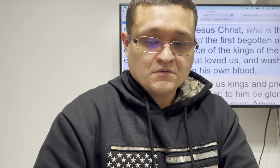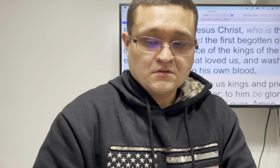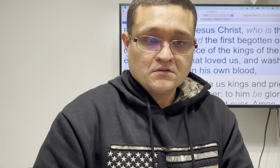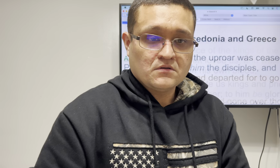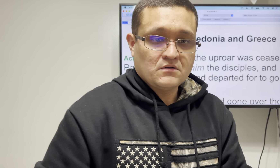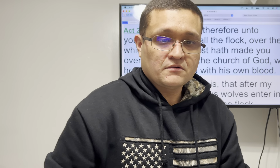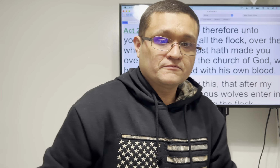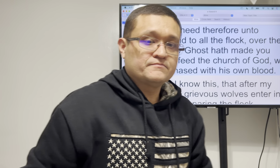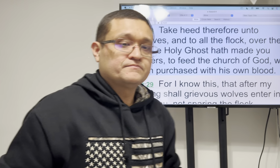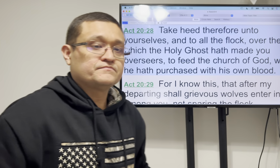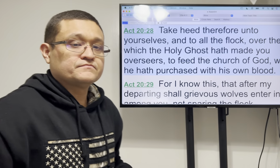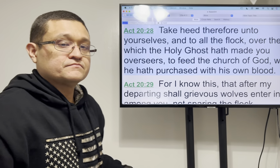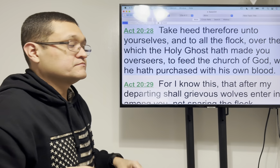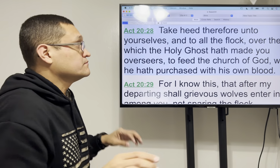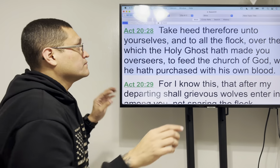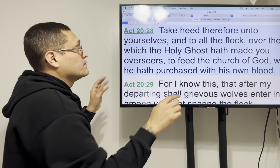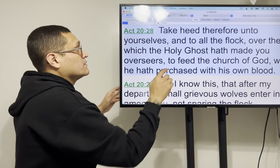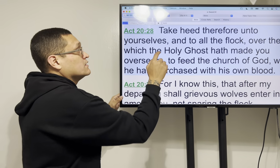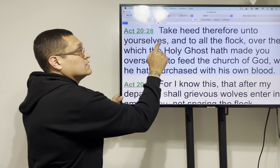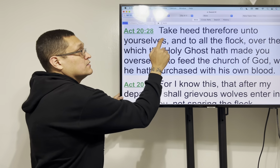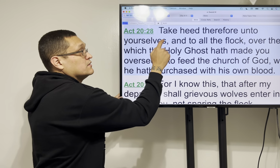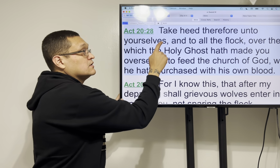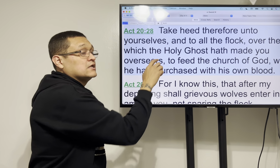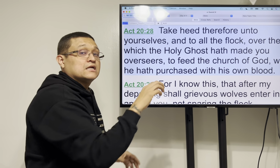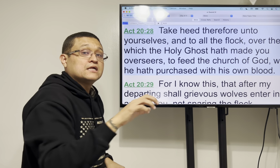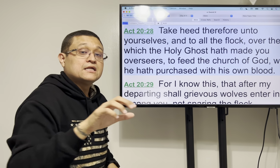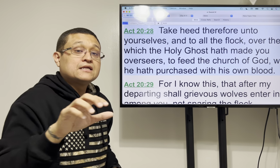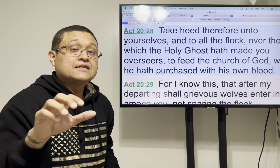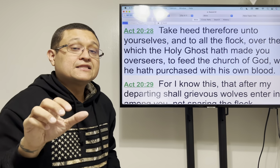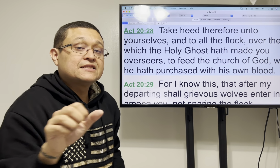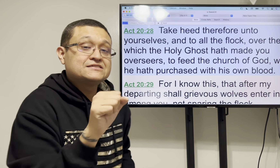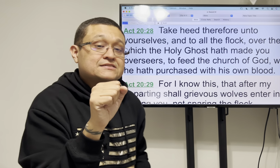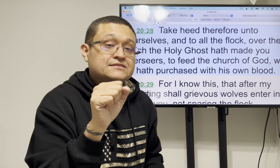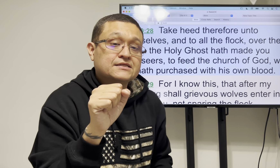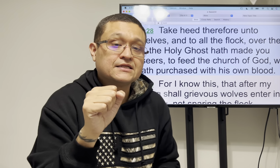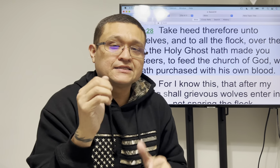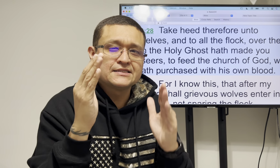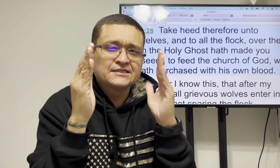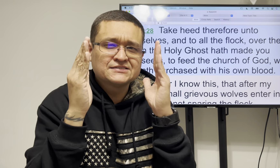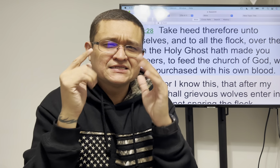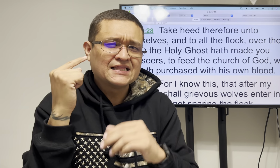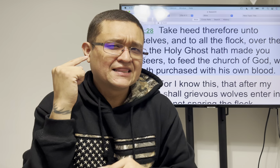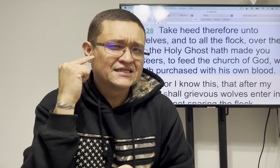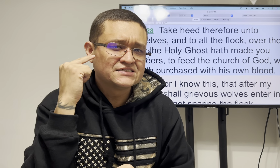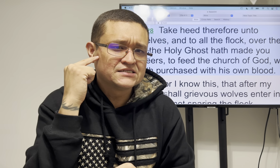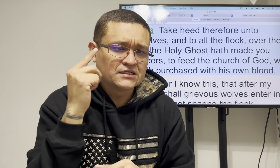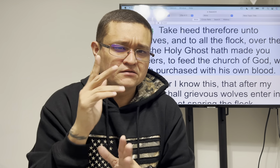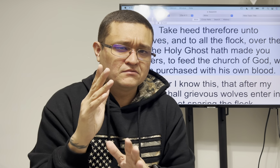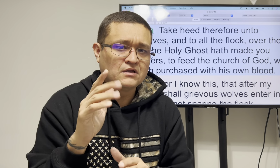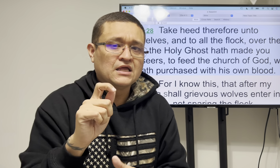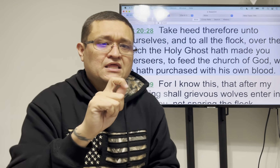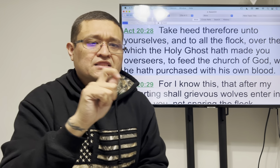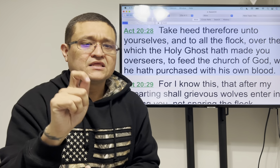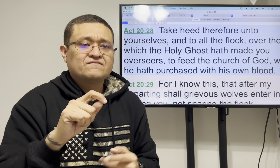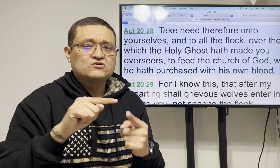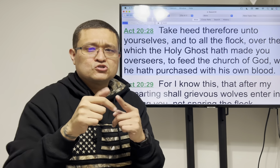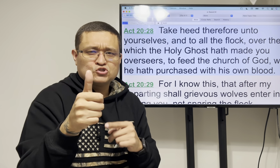says take heed meaning